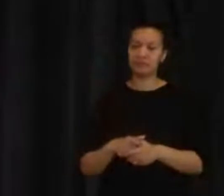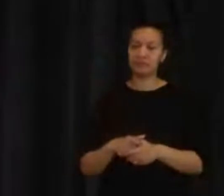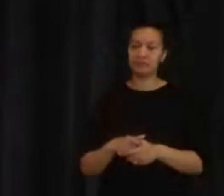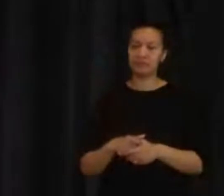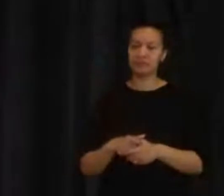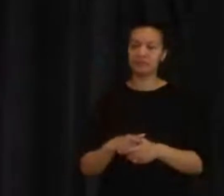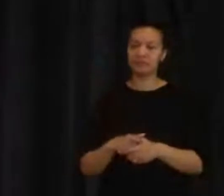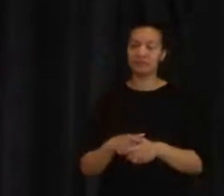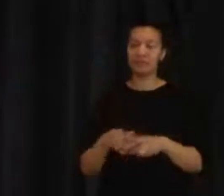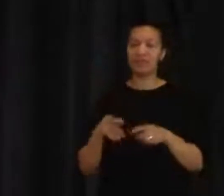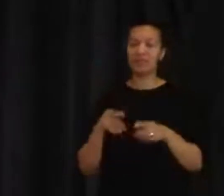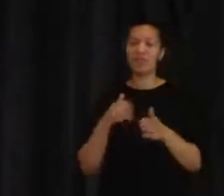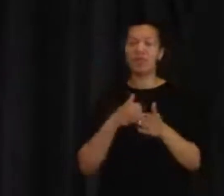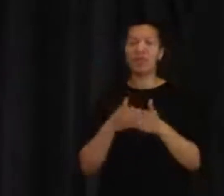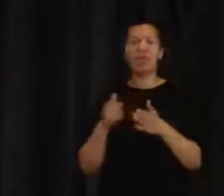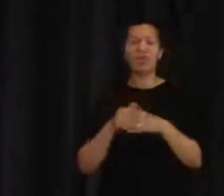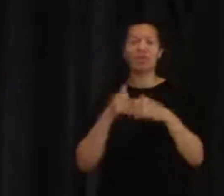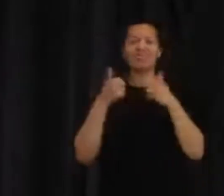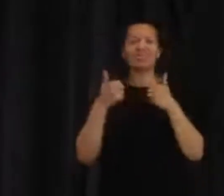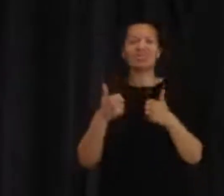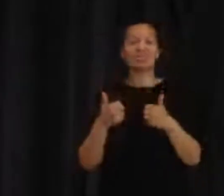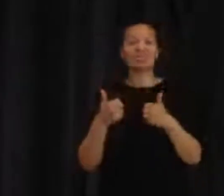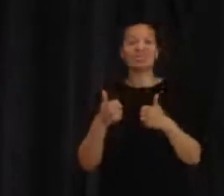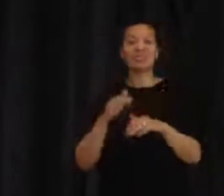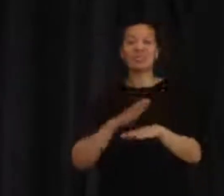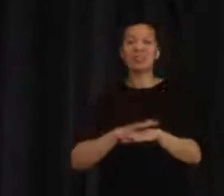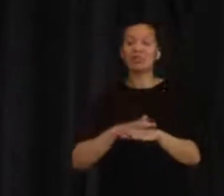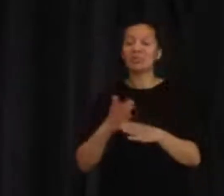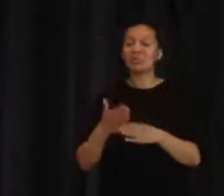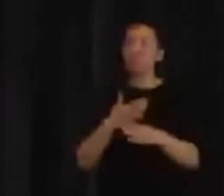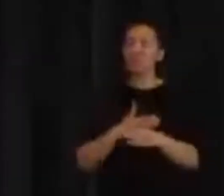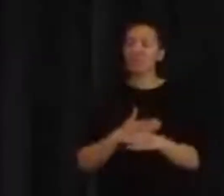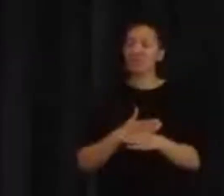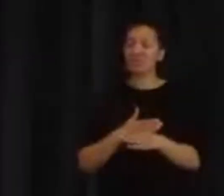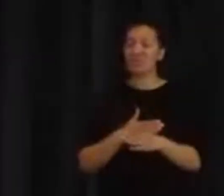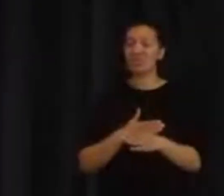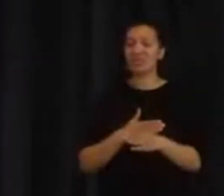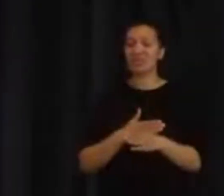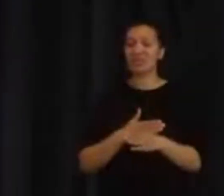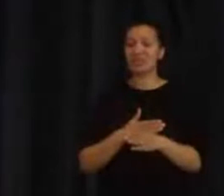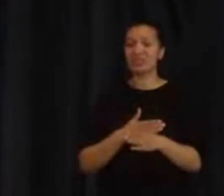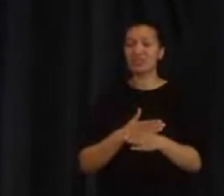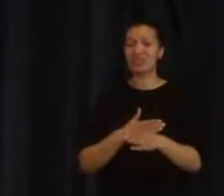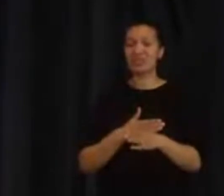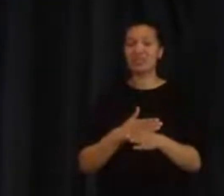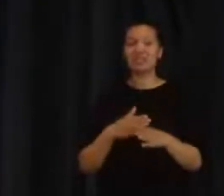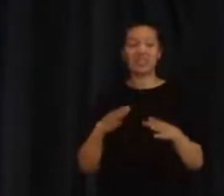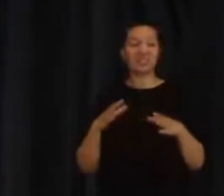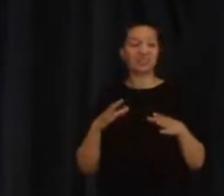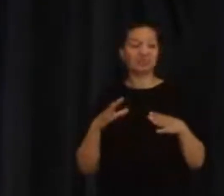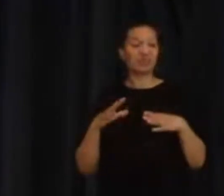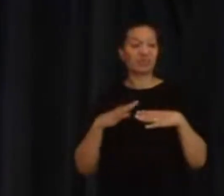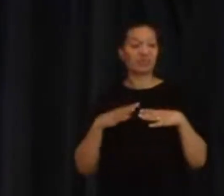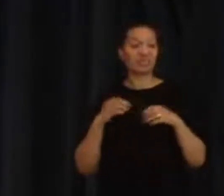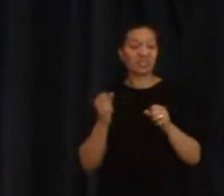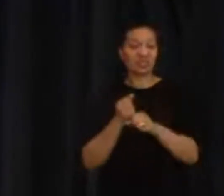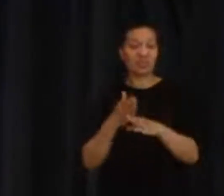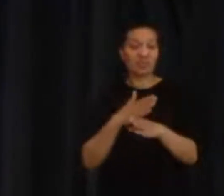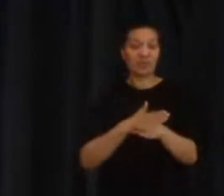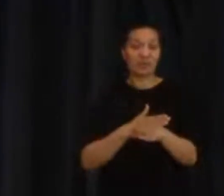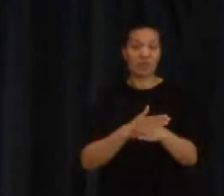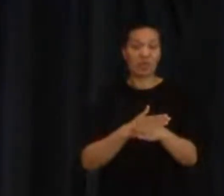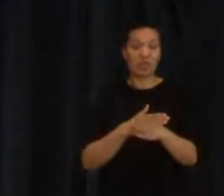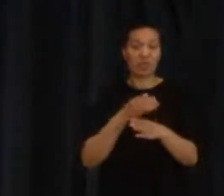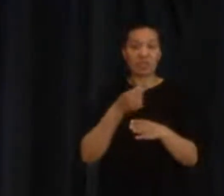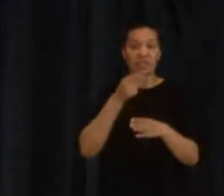I think it's always good for us to take moments before we ask us to as we've already done today before we took communion just to